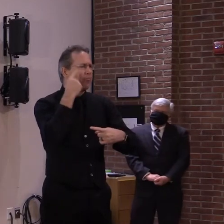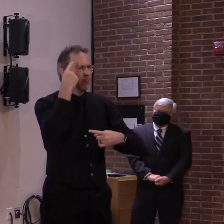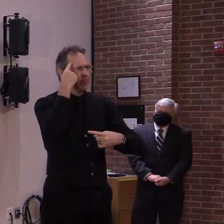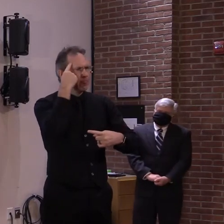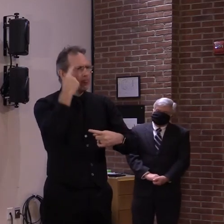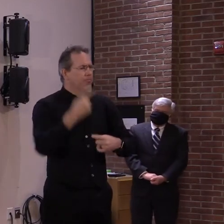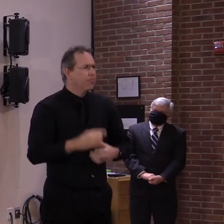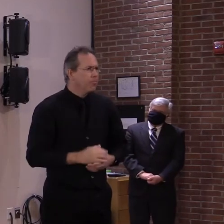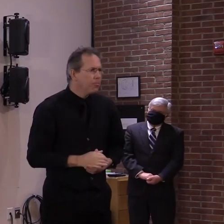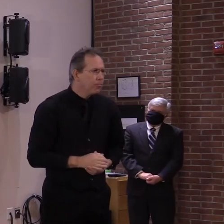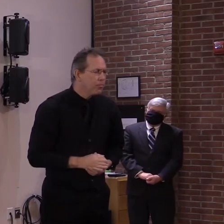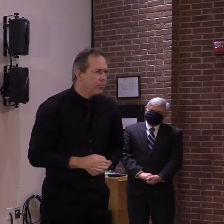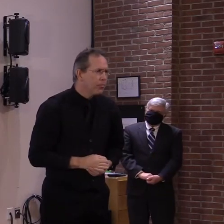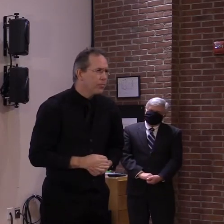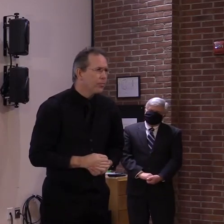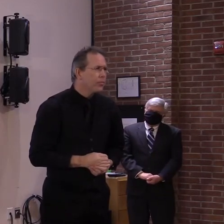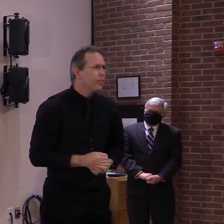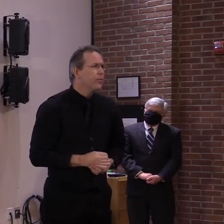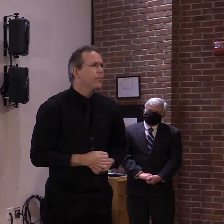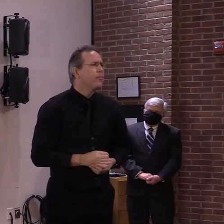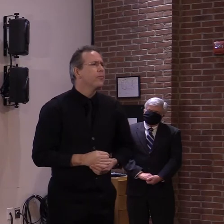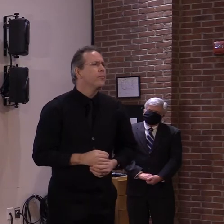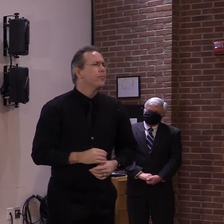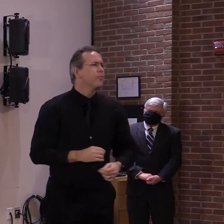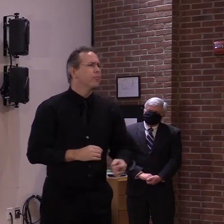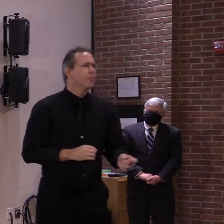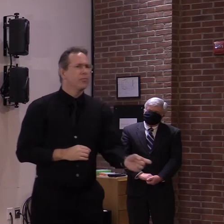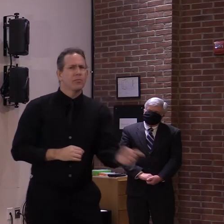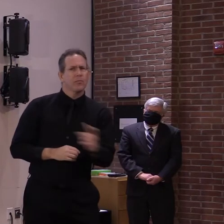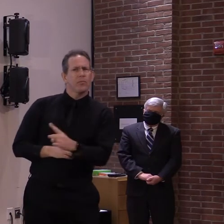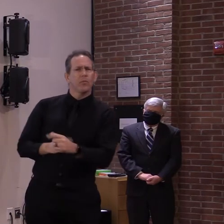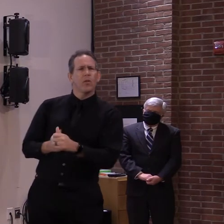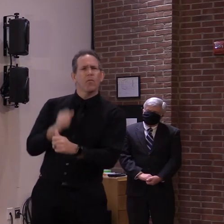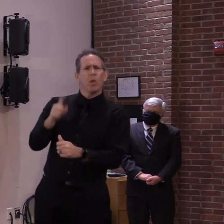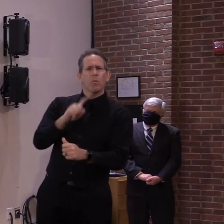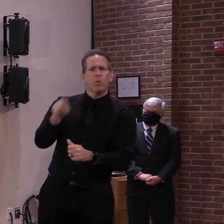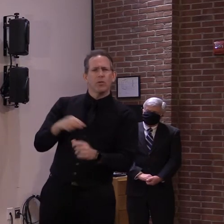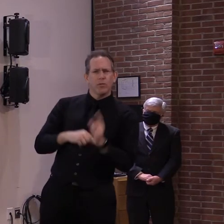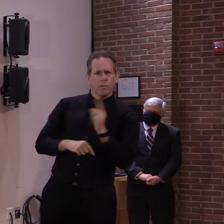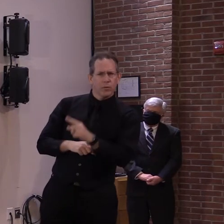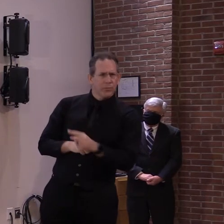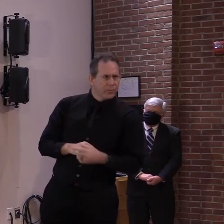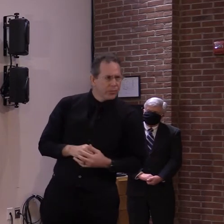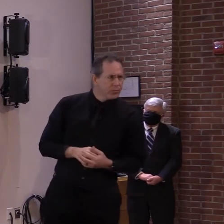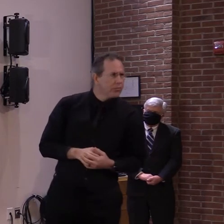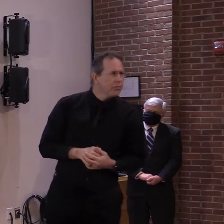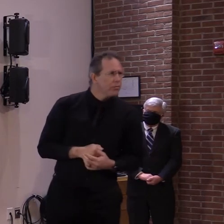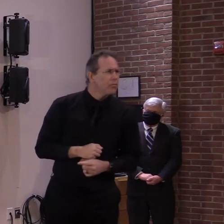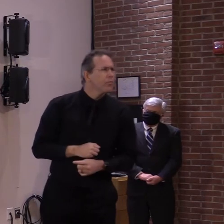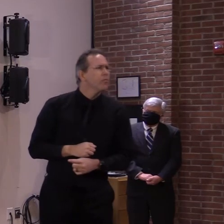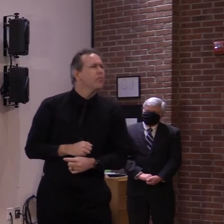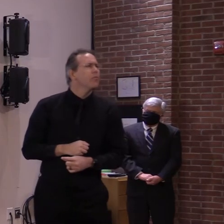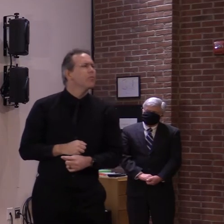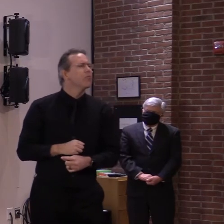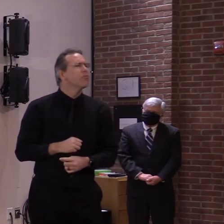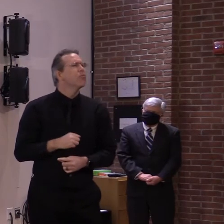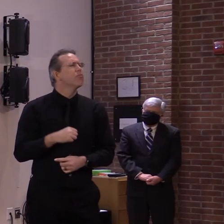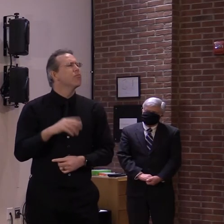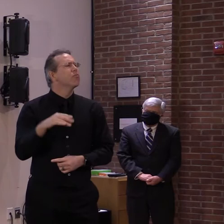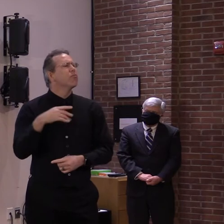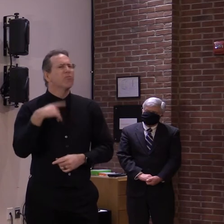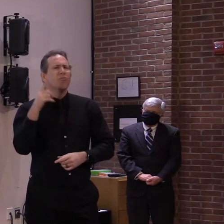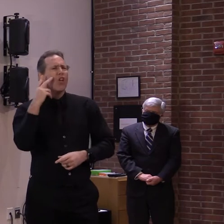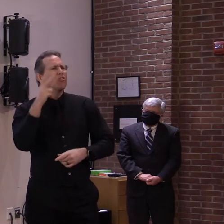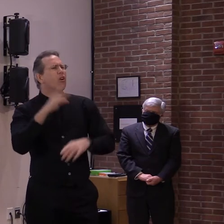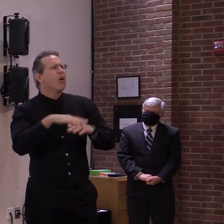And, and going off that, my next question, um, are you, there is a Facebook event, um, that appears to be for a